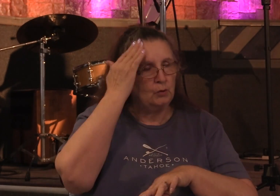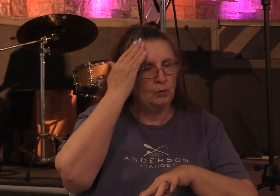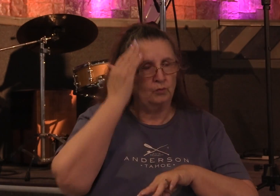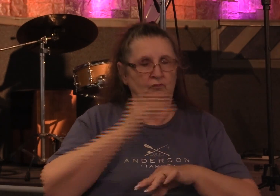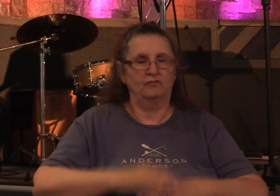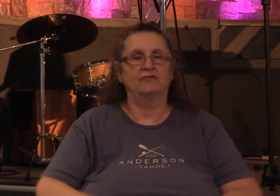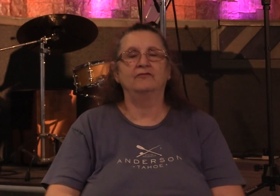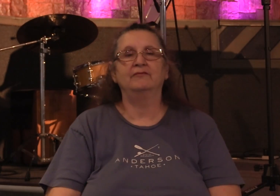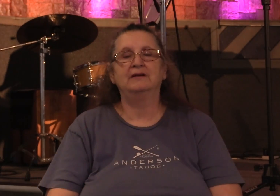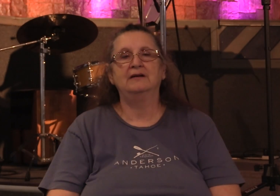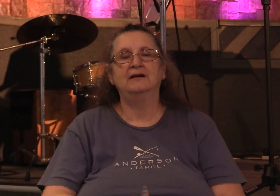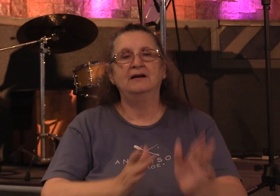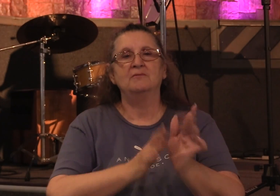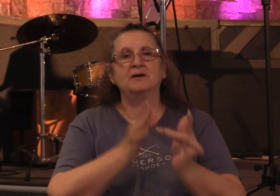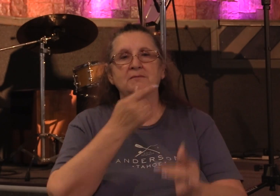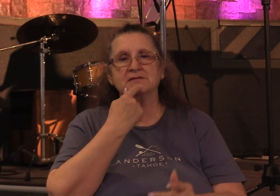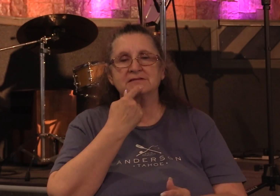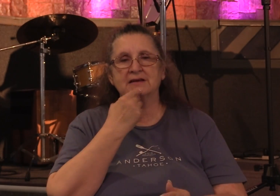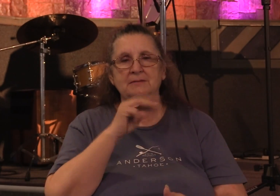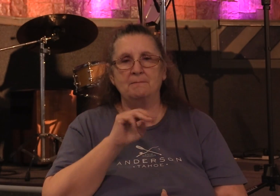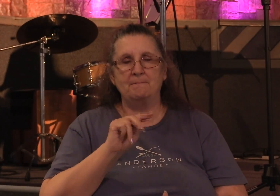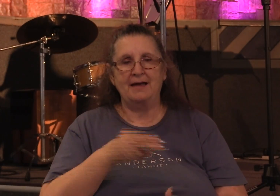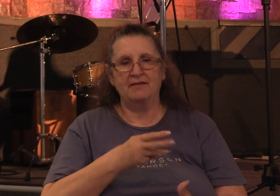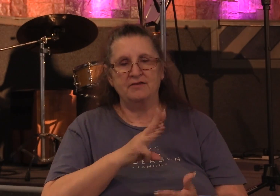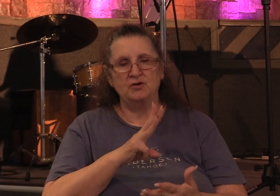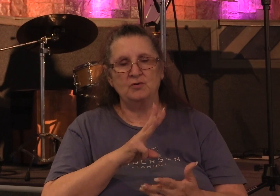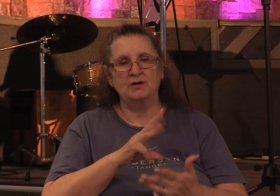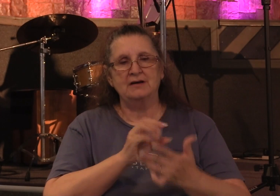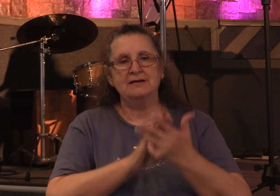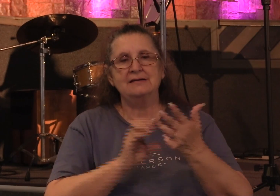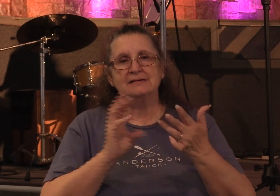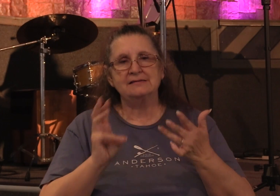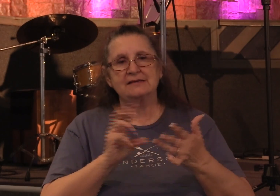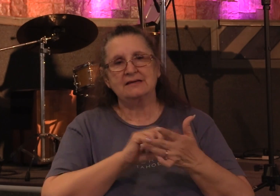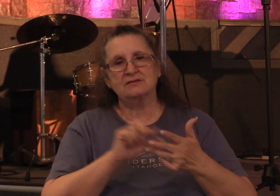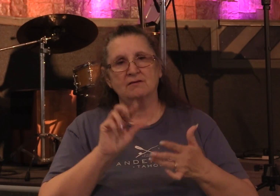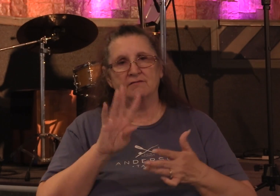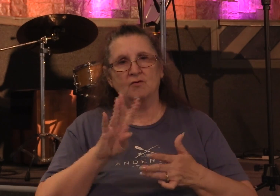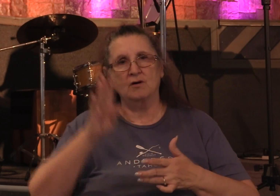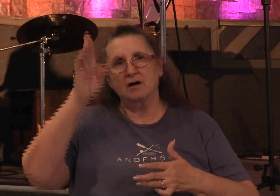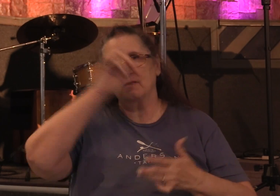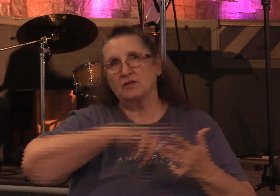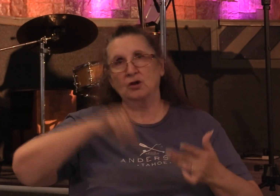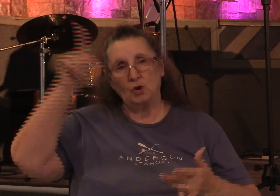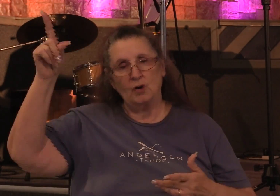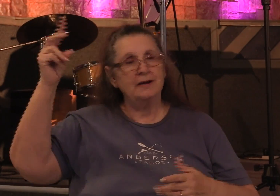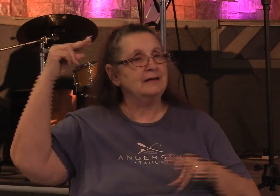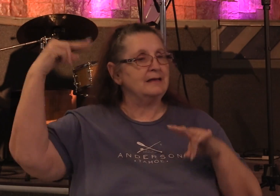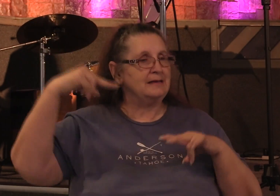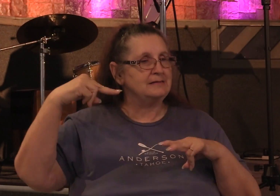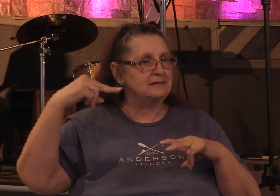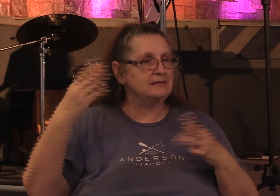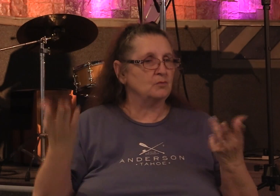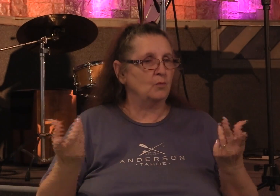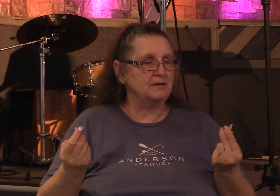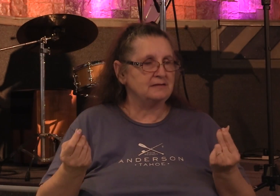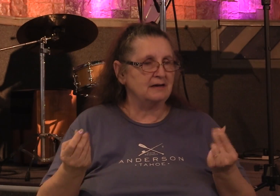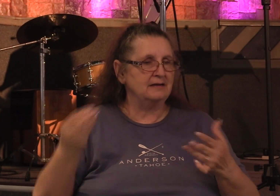the bible says in matthew 6 4 that the lord sees what's done in secret that goes for both good deeds